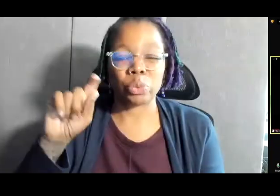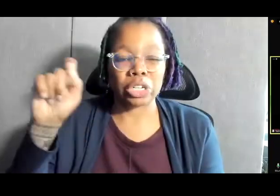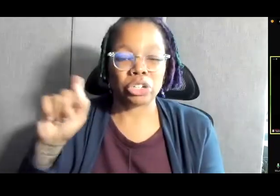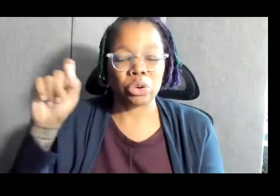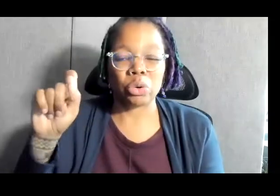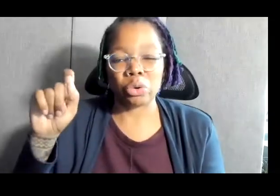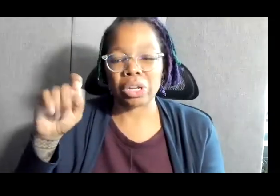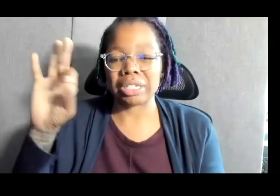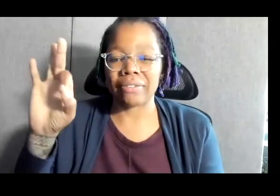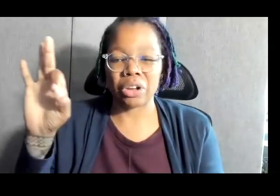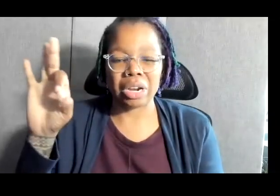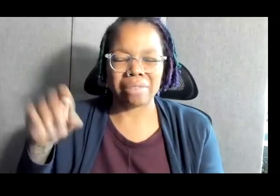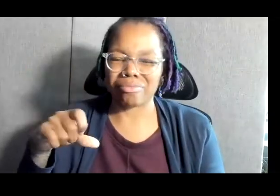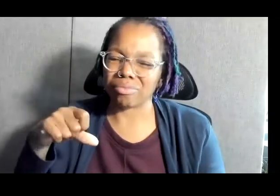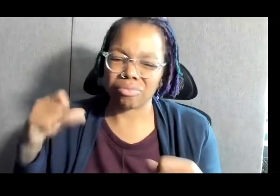very frigid.